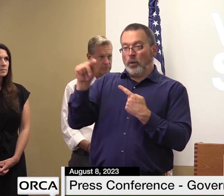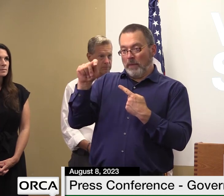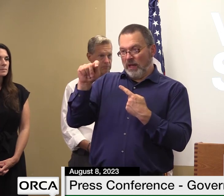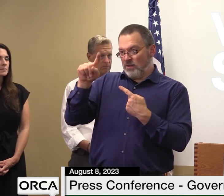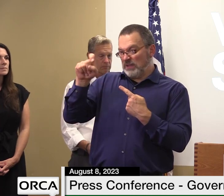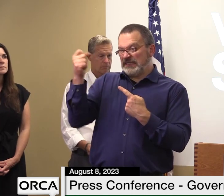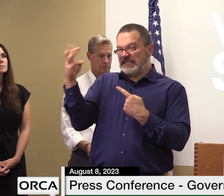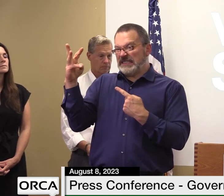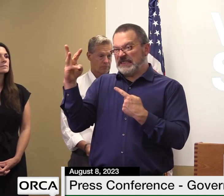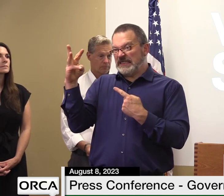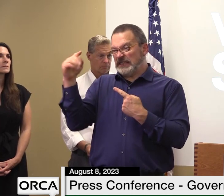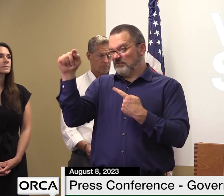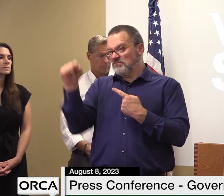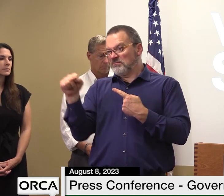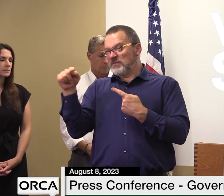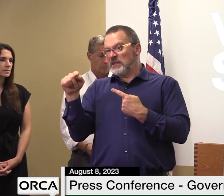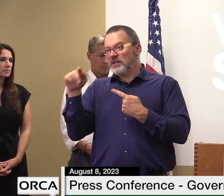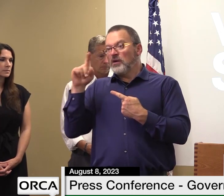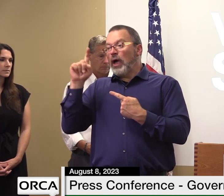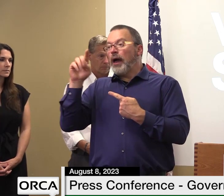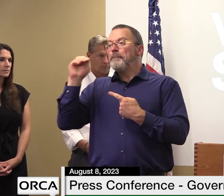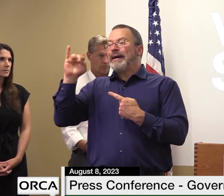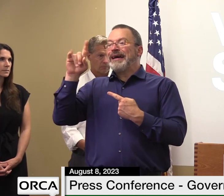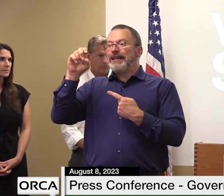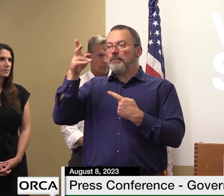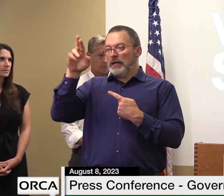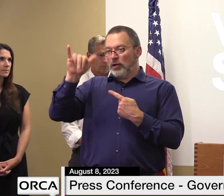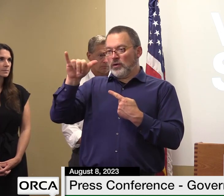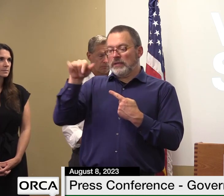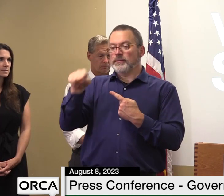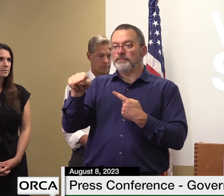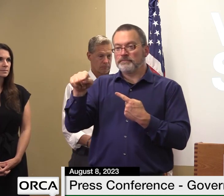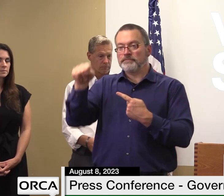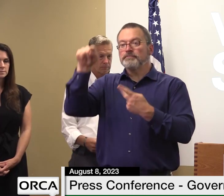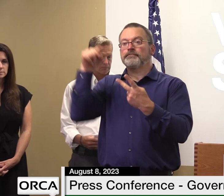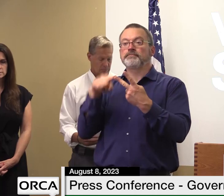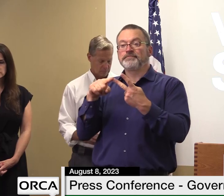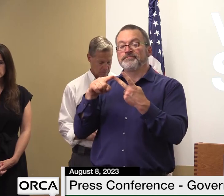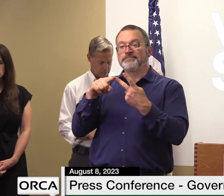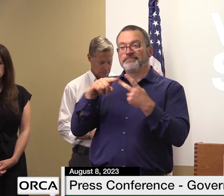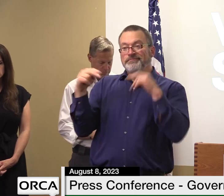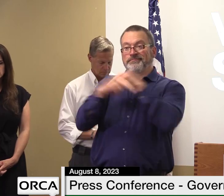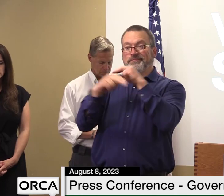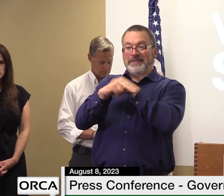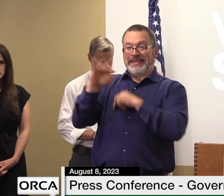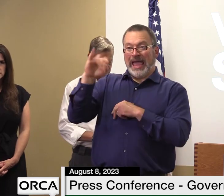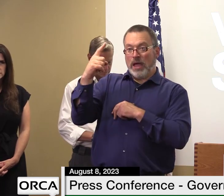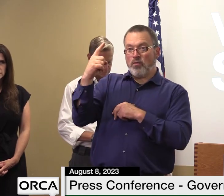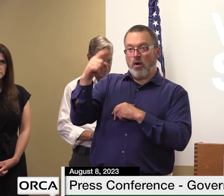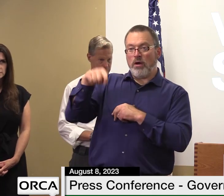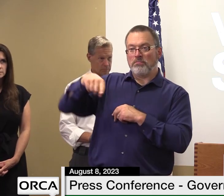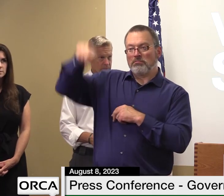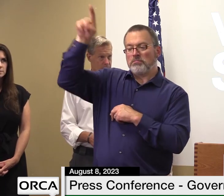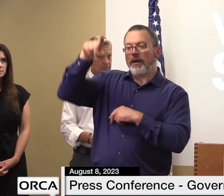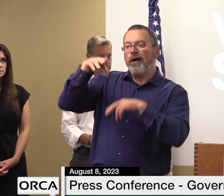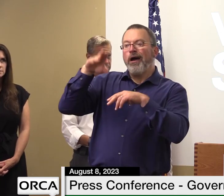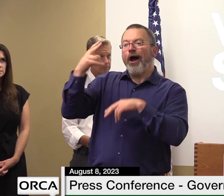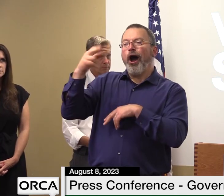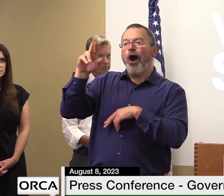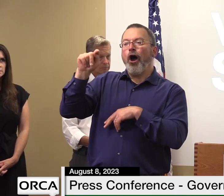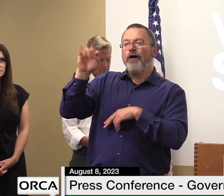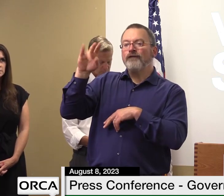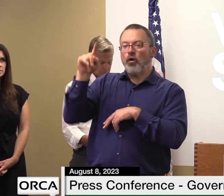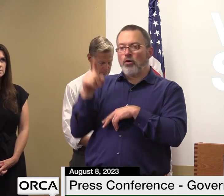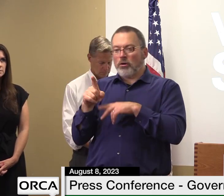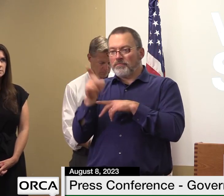in middlebury i-91 northbound in hartford the off